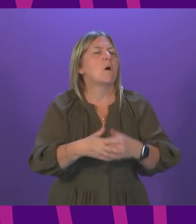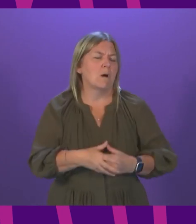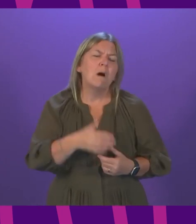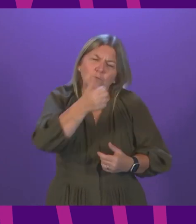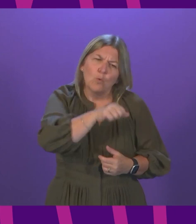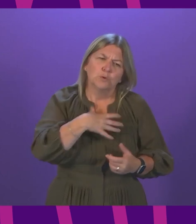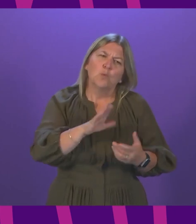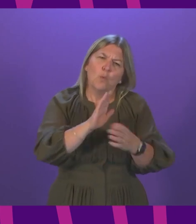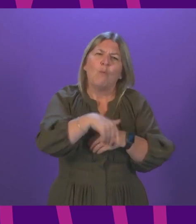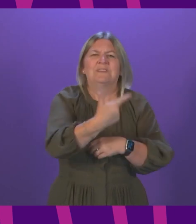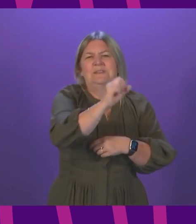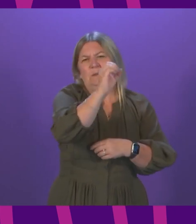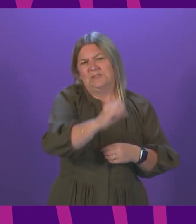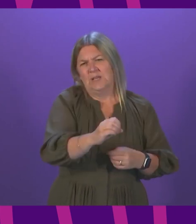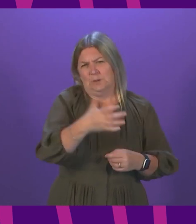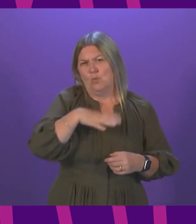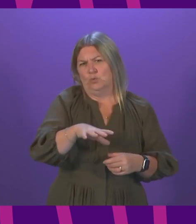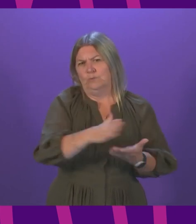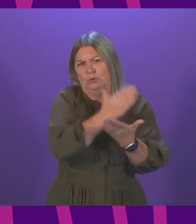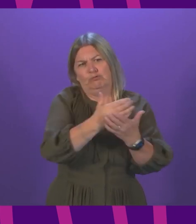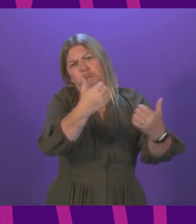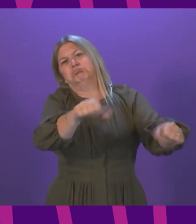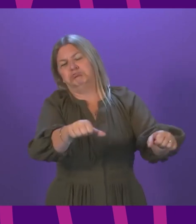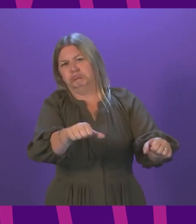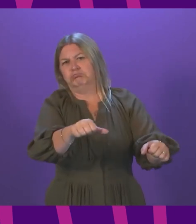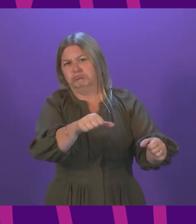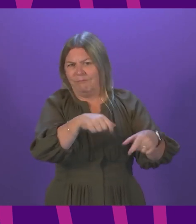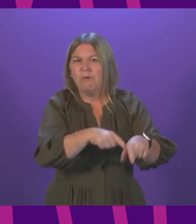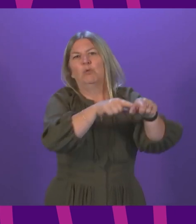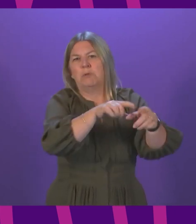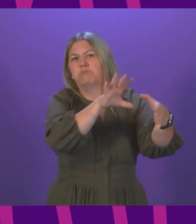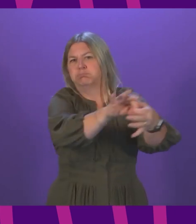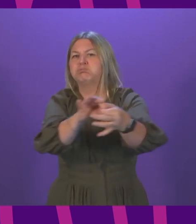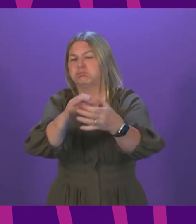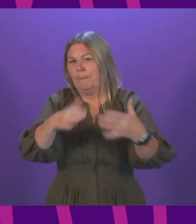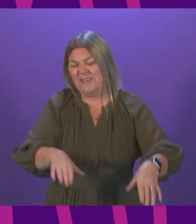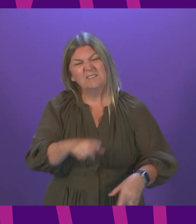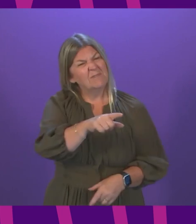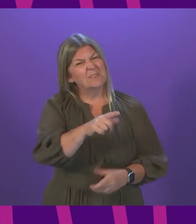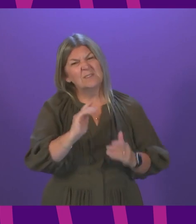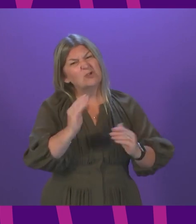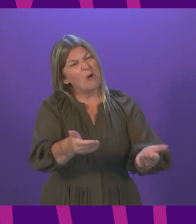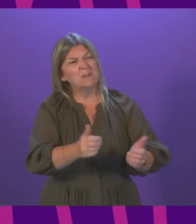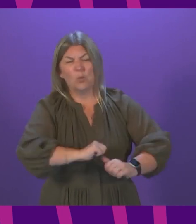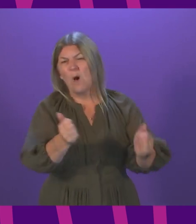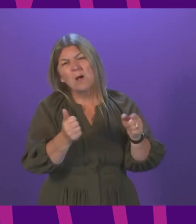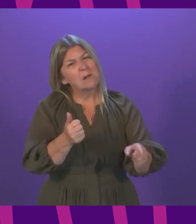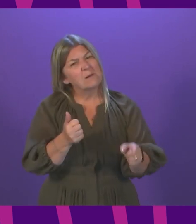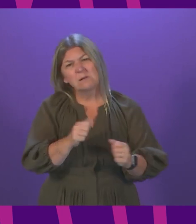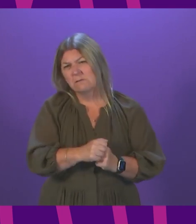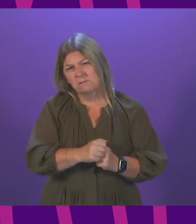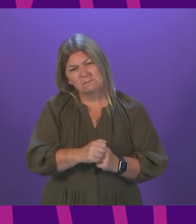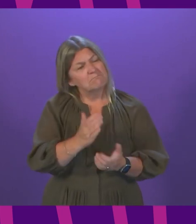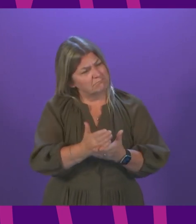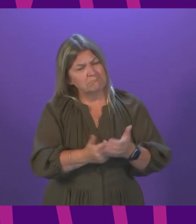later this week and then finalised next week. So this is a service that is delivering well for people across the country and it is